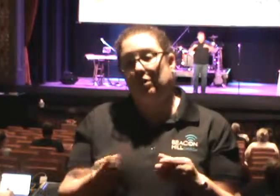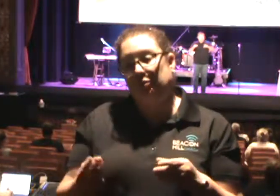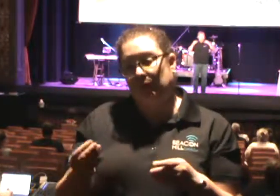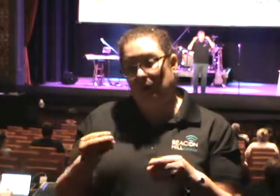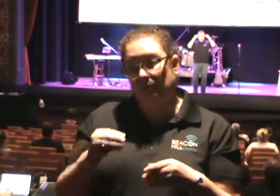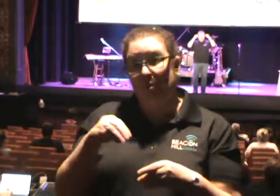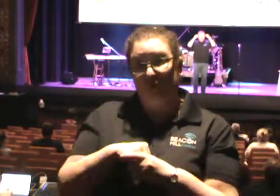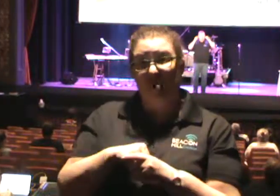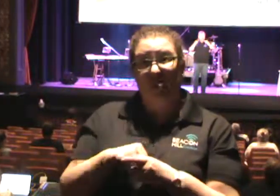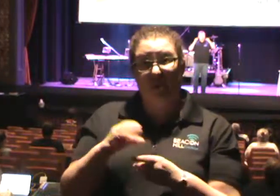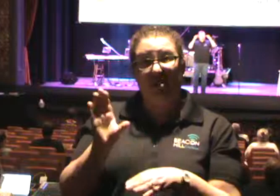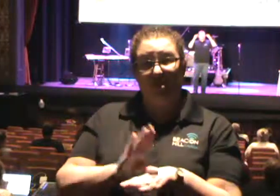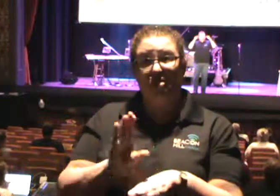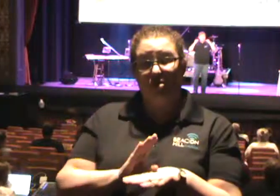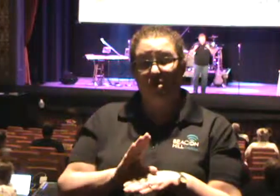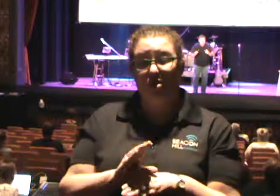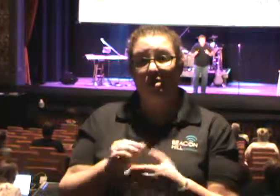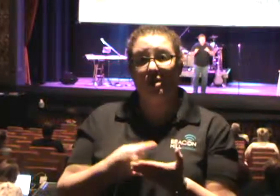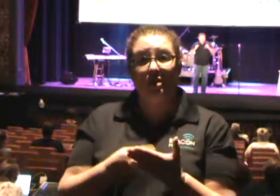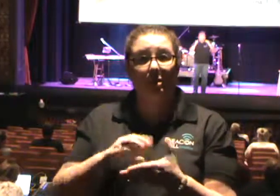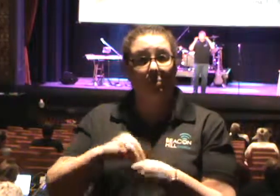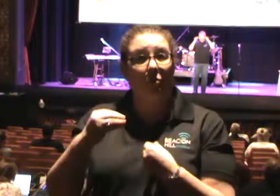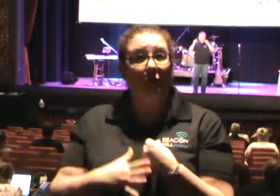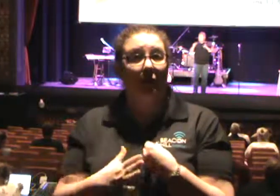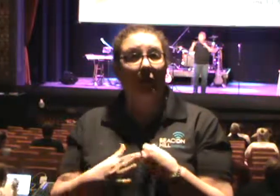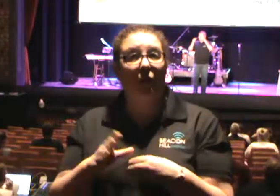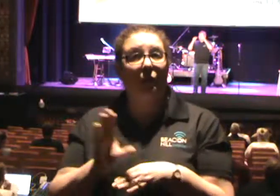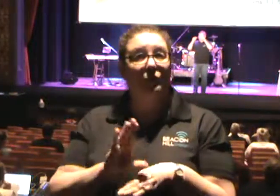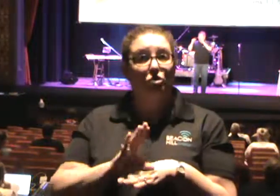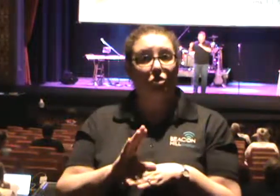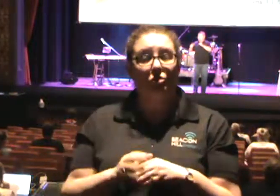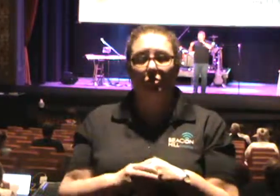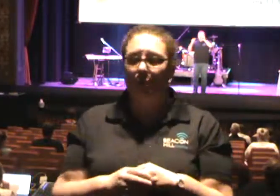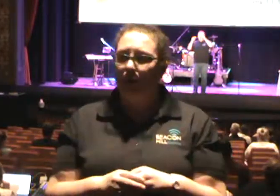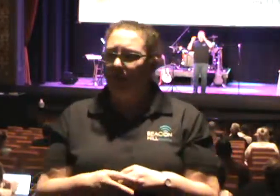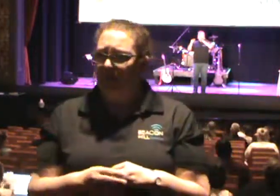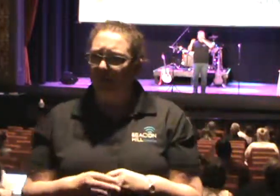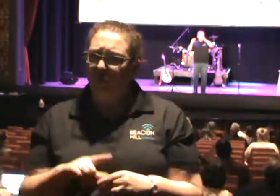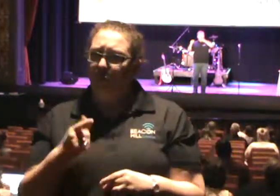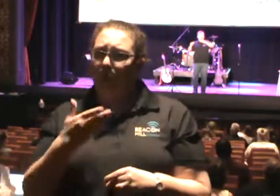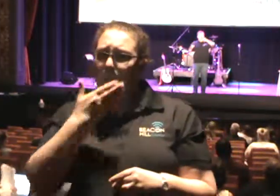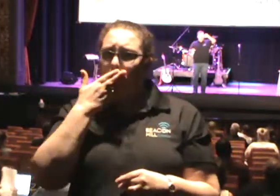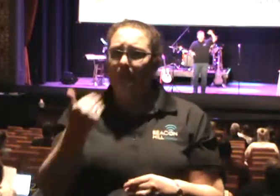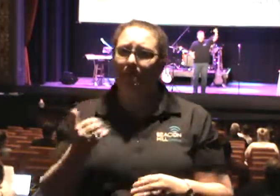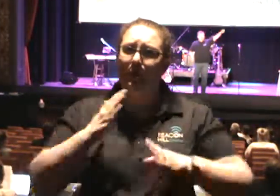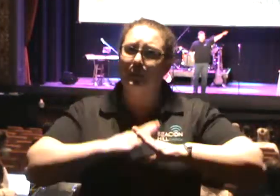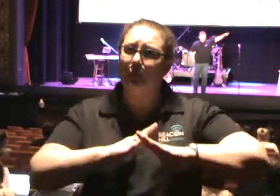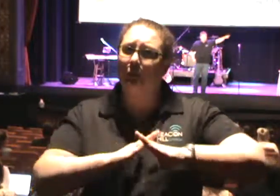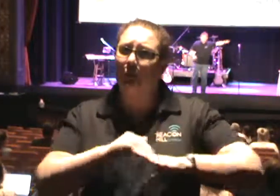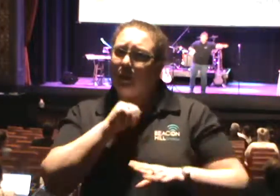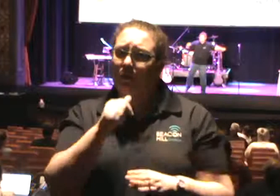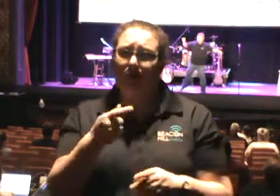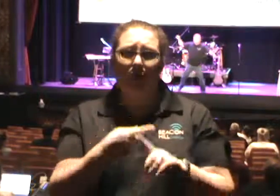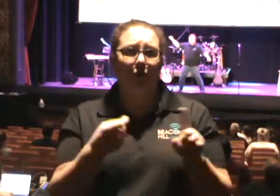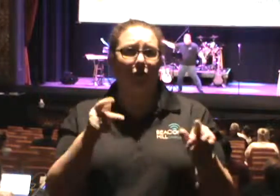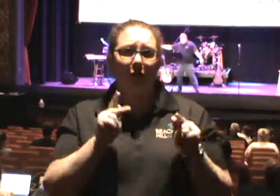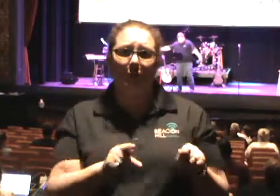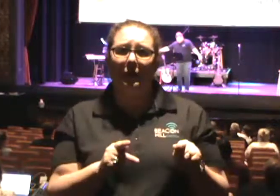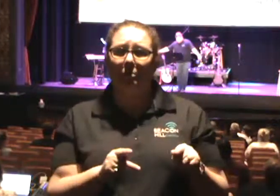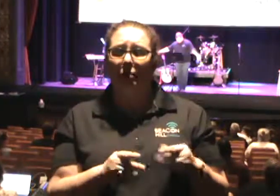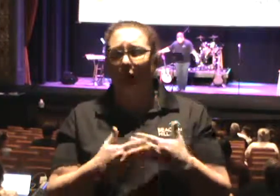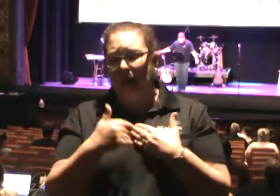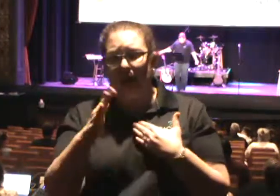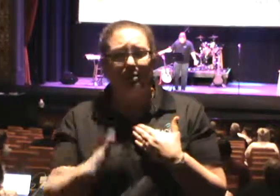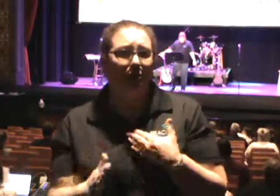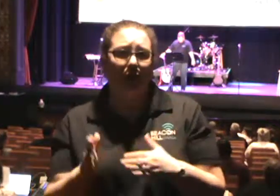know, the greatest obstacle I have had in my ministry career has not come from people outside the church but within the